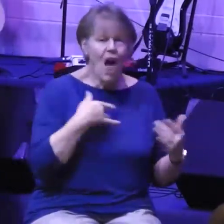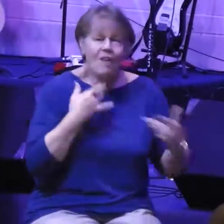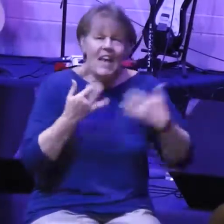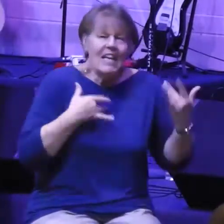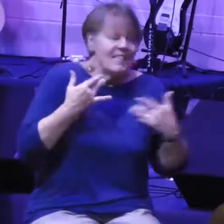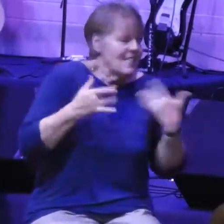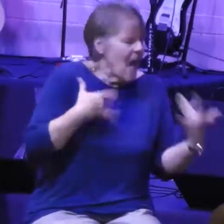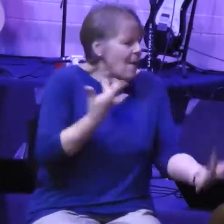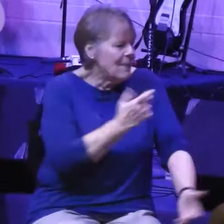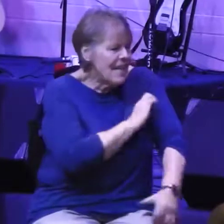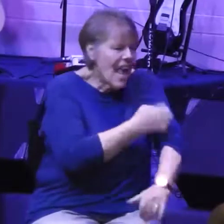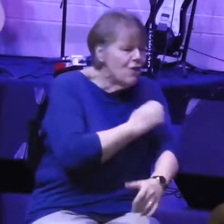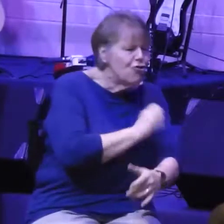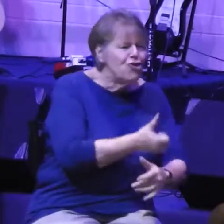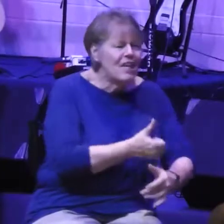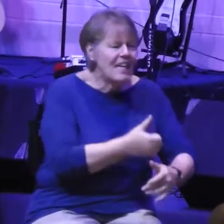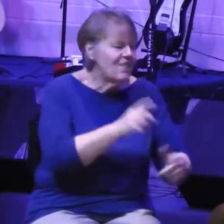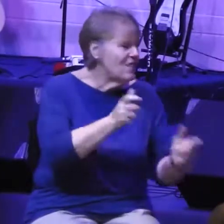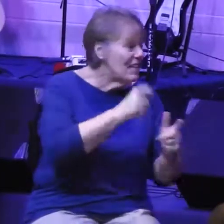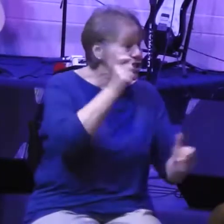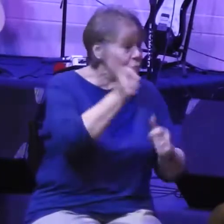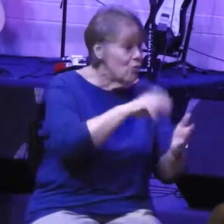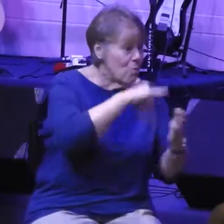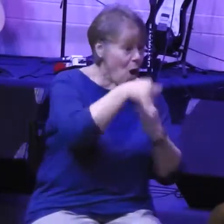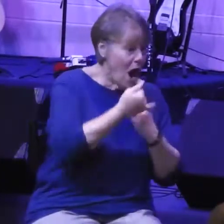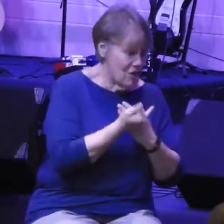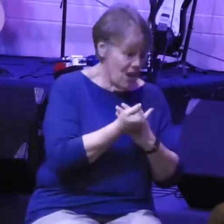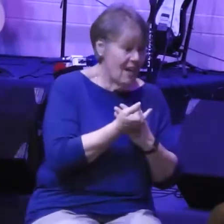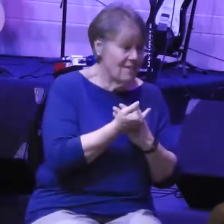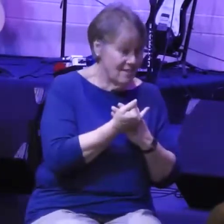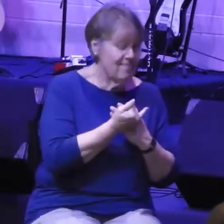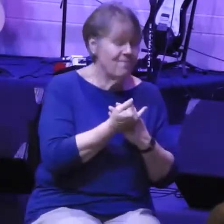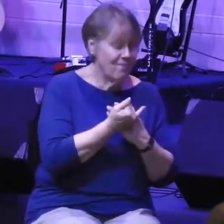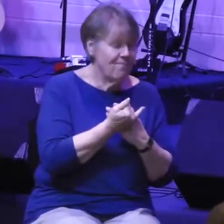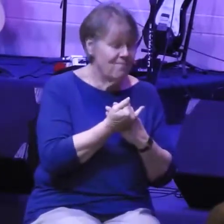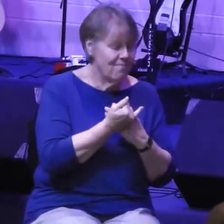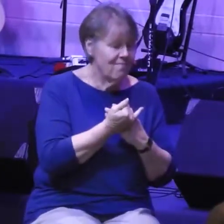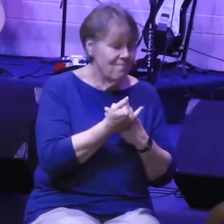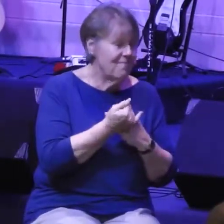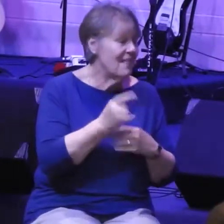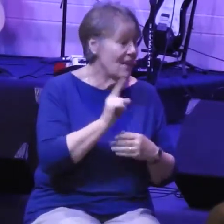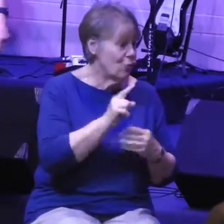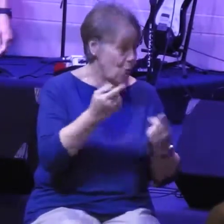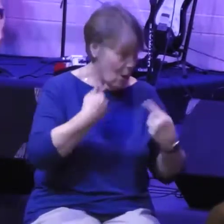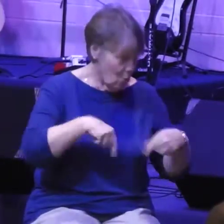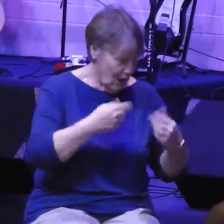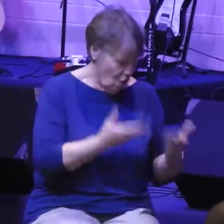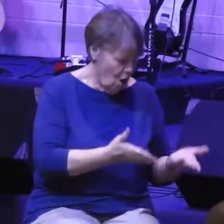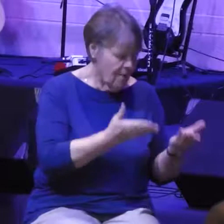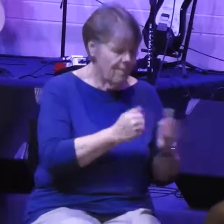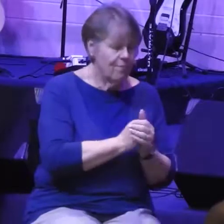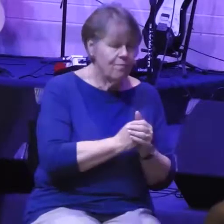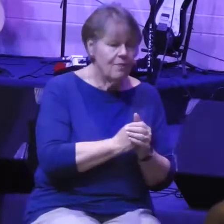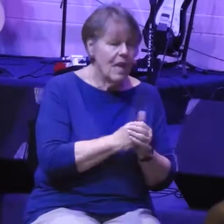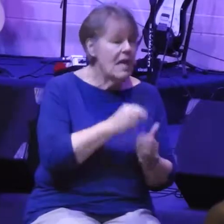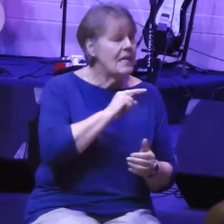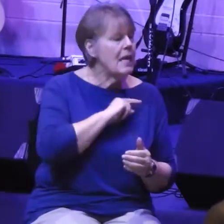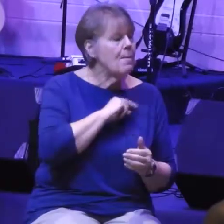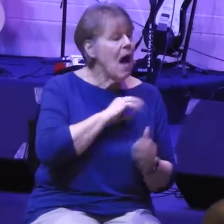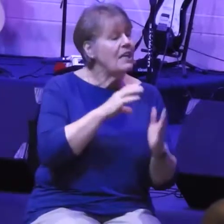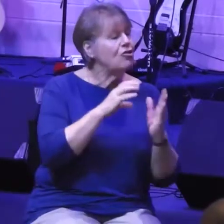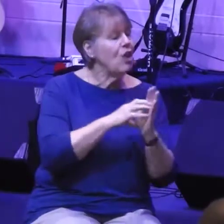works project, that's where we're at. And here is Nehemiah chapter 4 verses